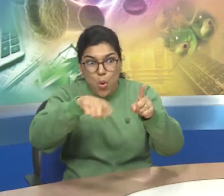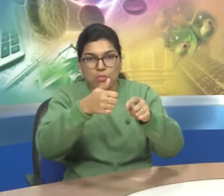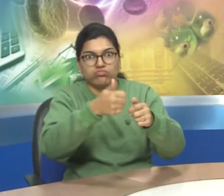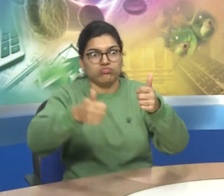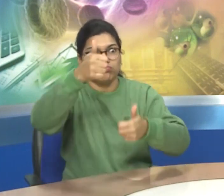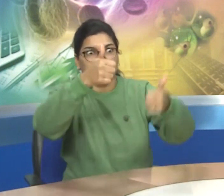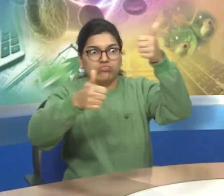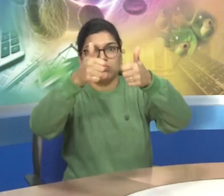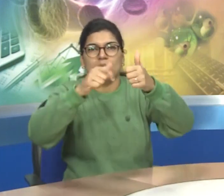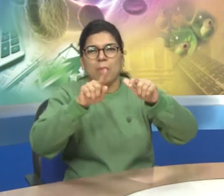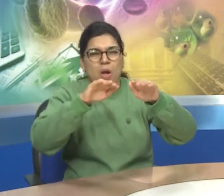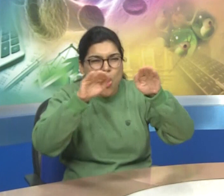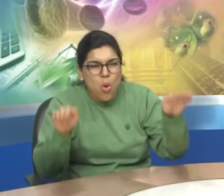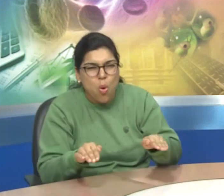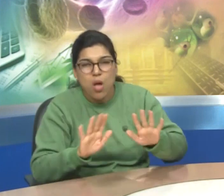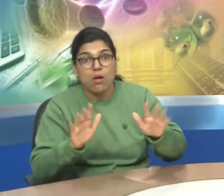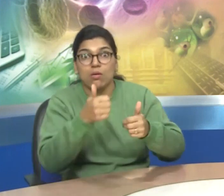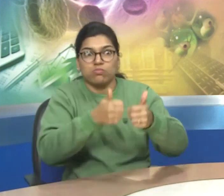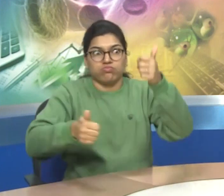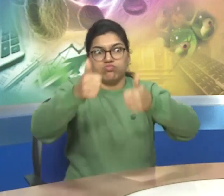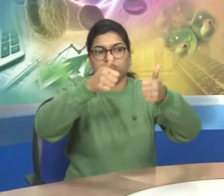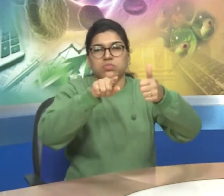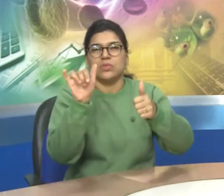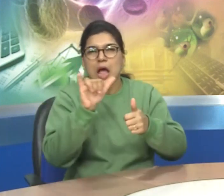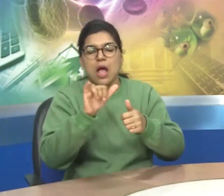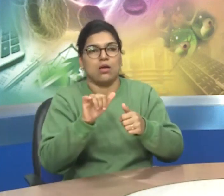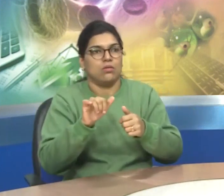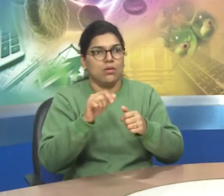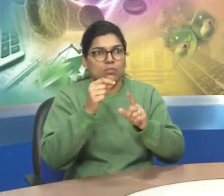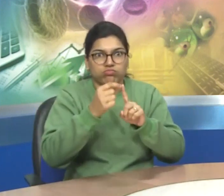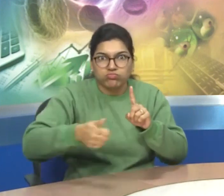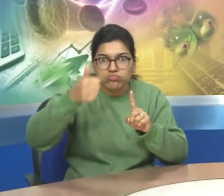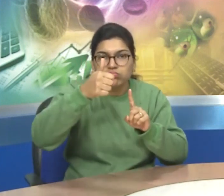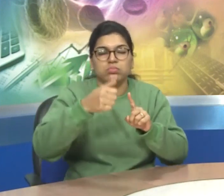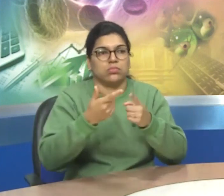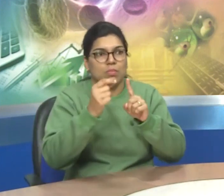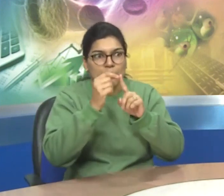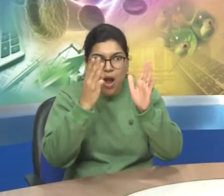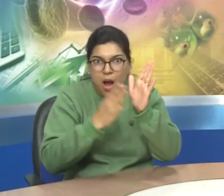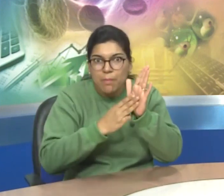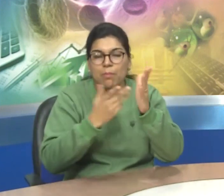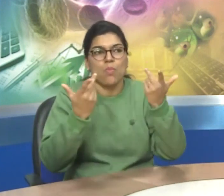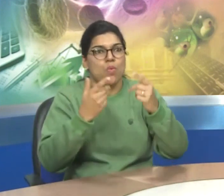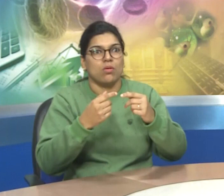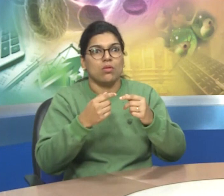on the left side it is legislative power